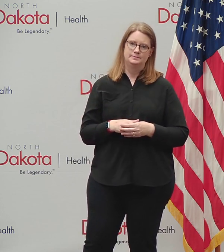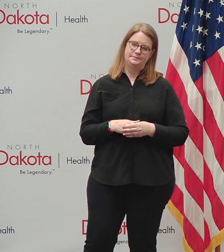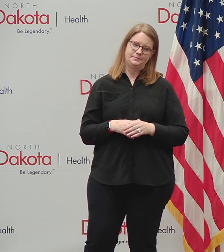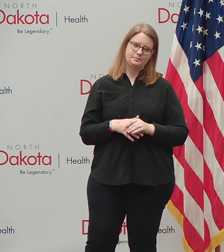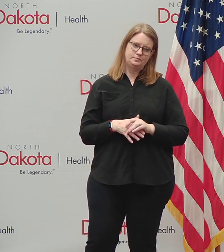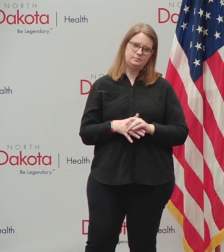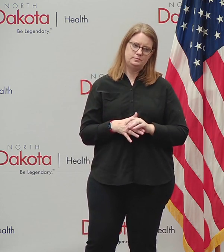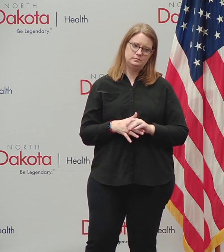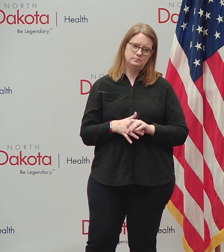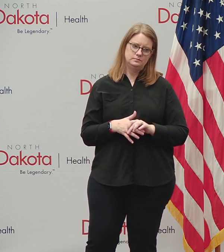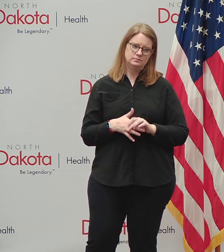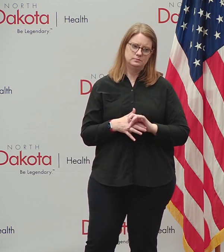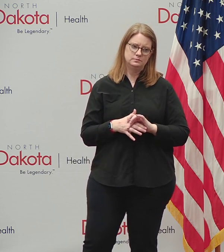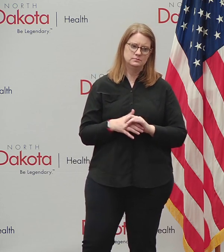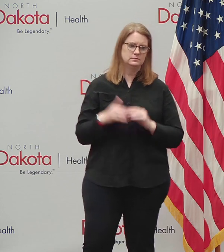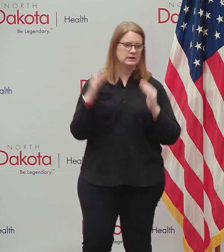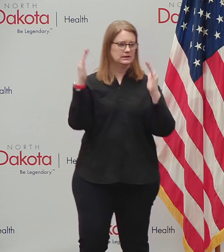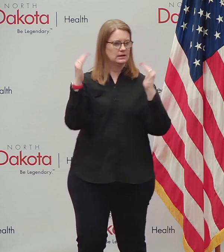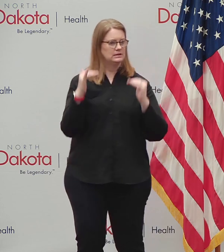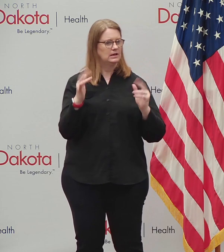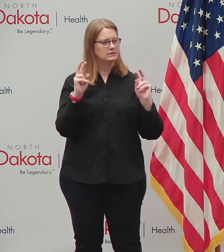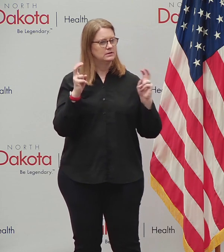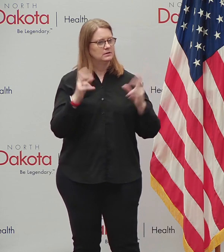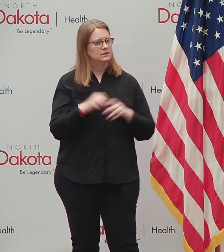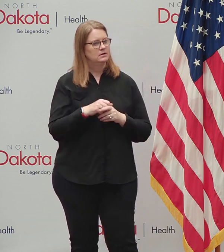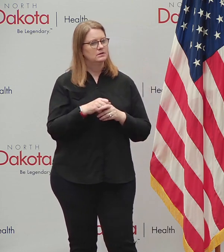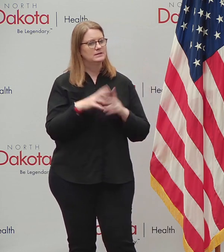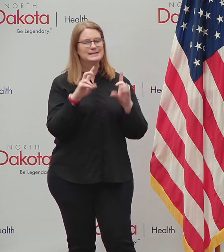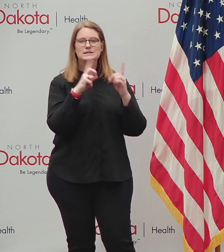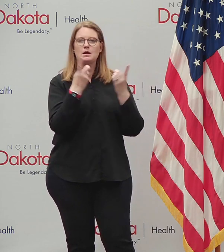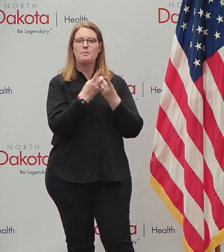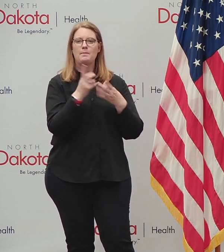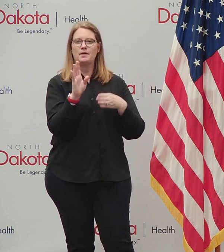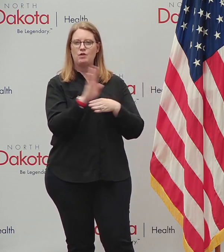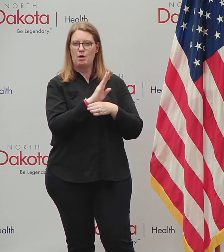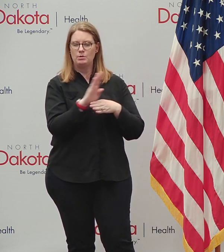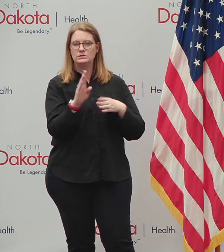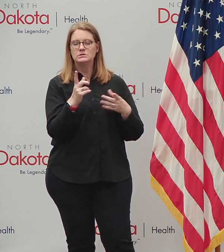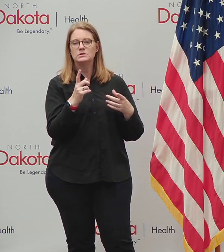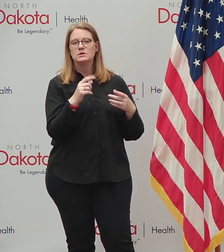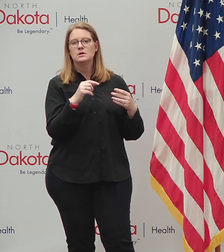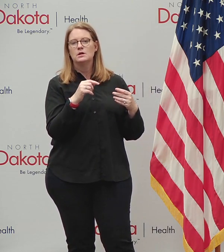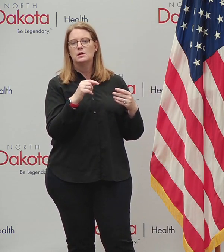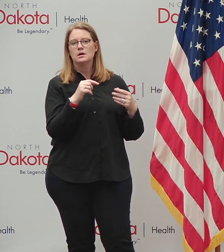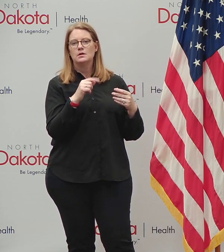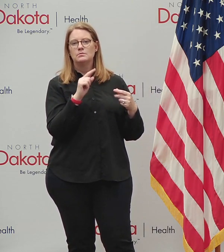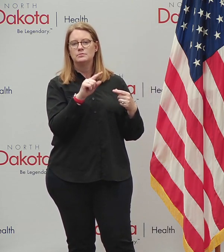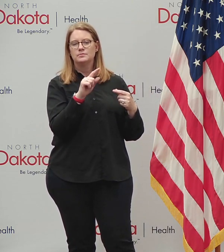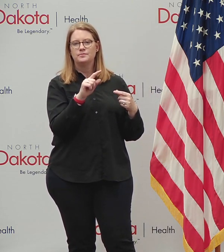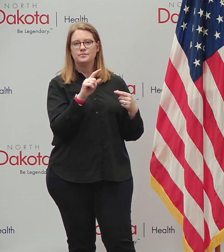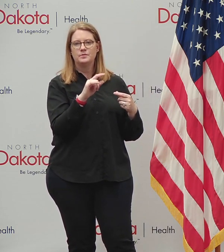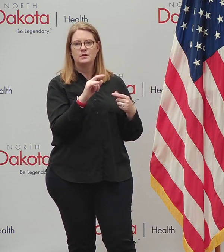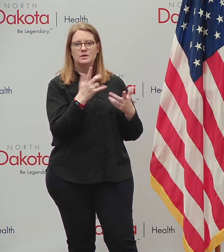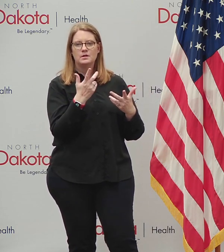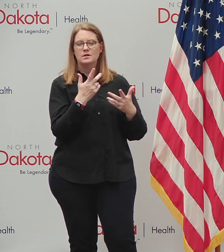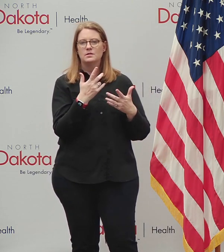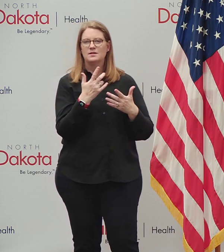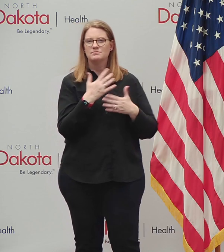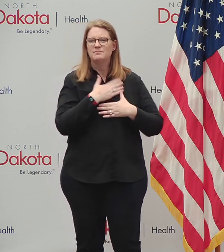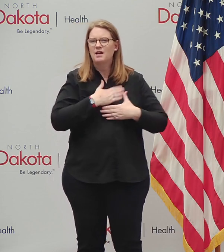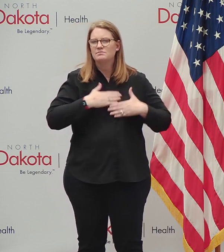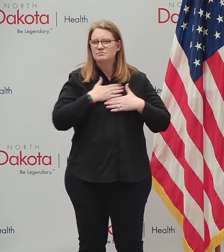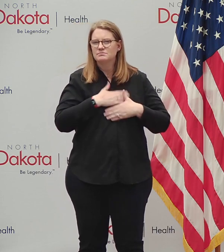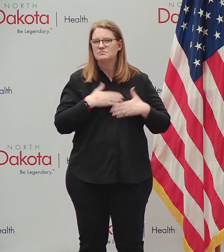The next topic we want to go to comes from the Department of Commerce and relates to the hospitality